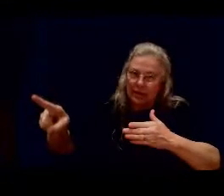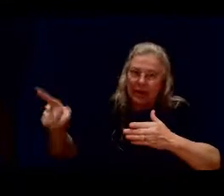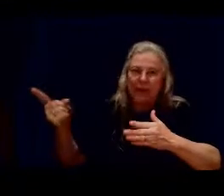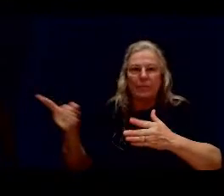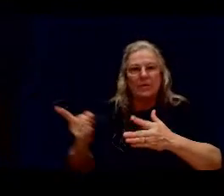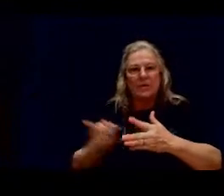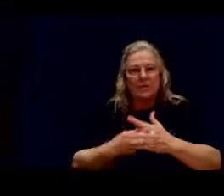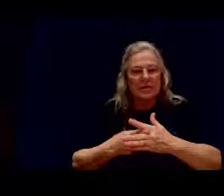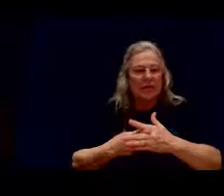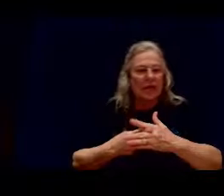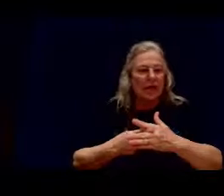escape snare